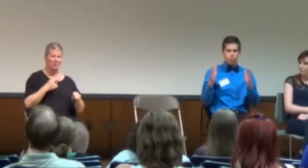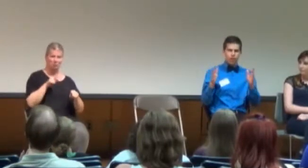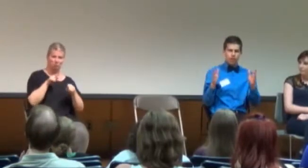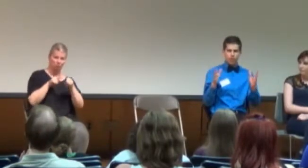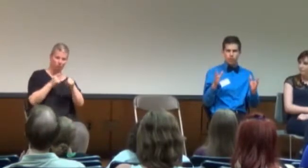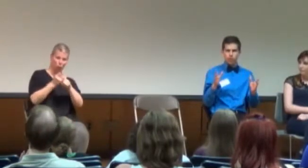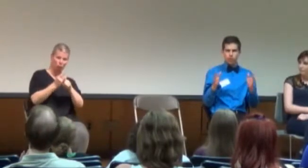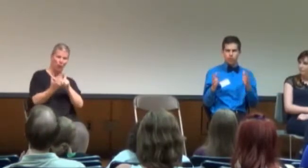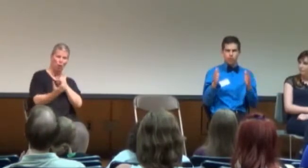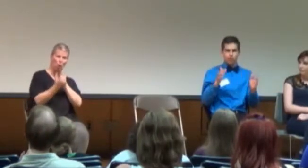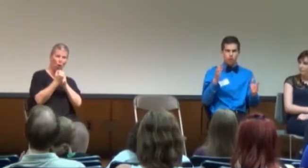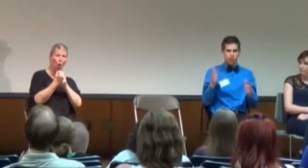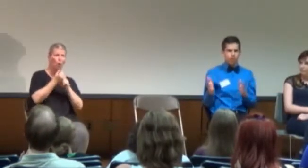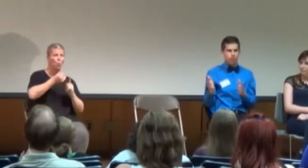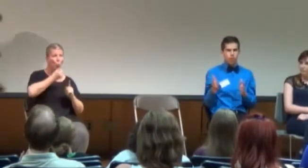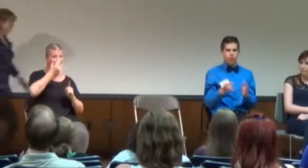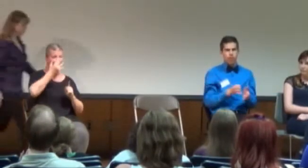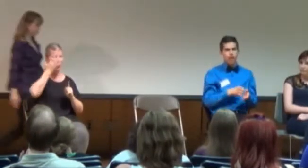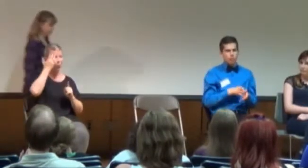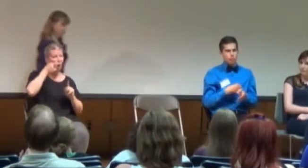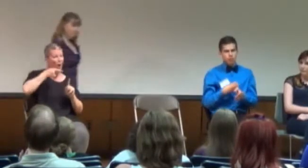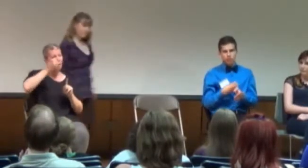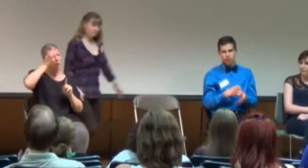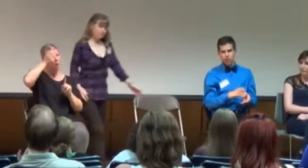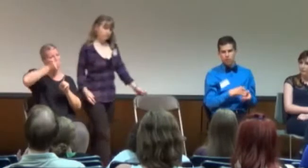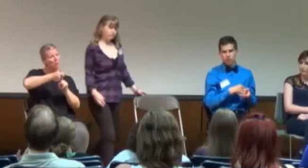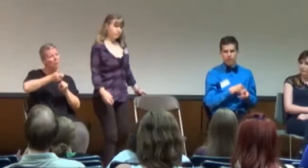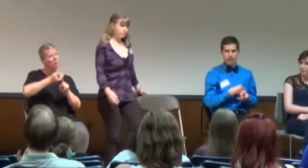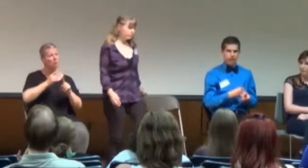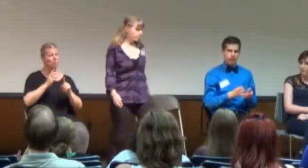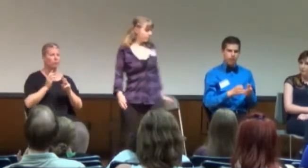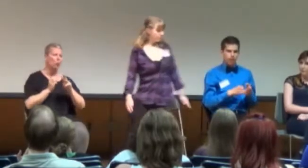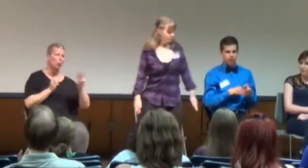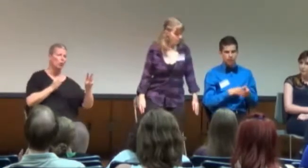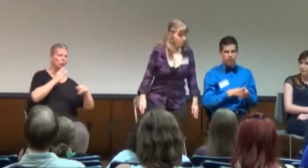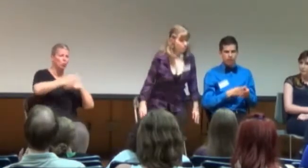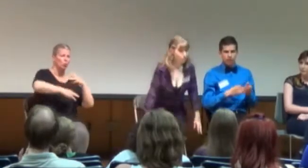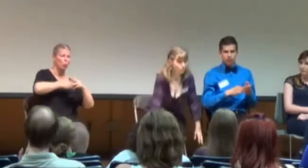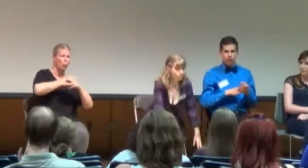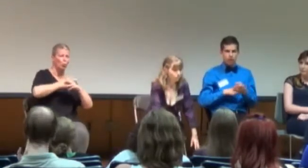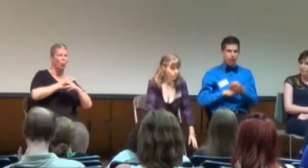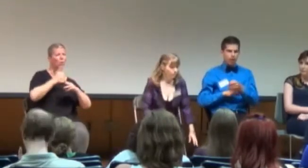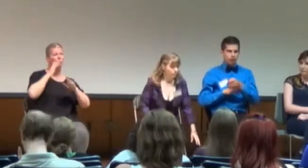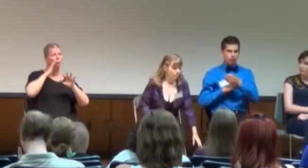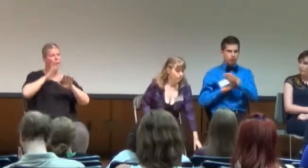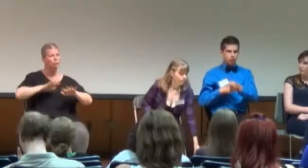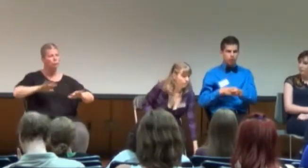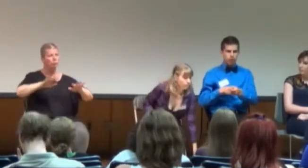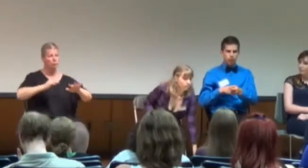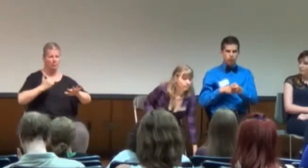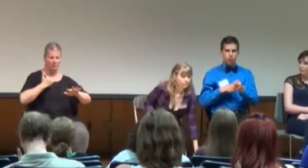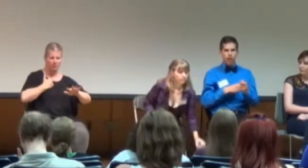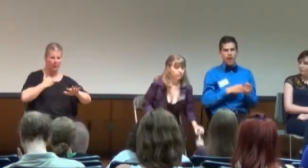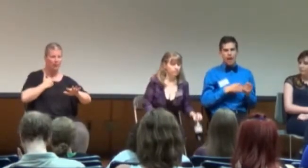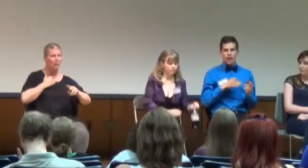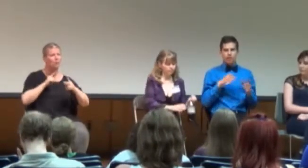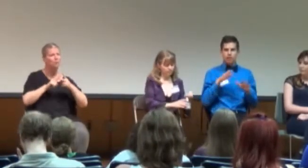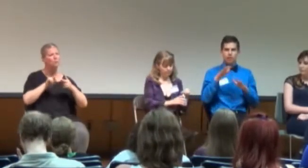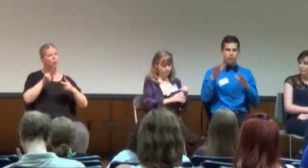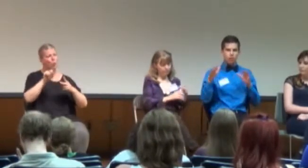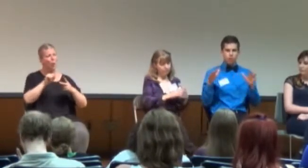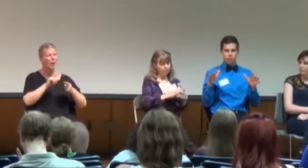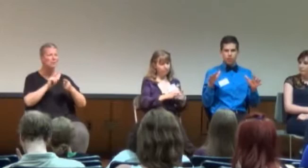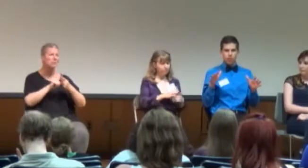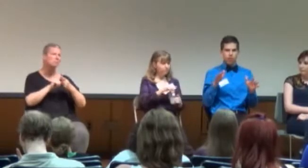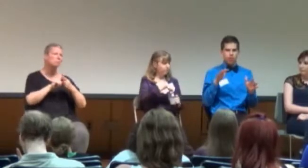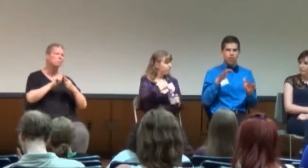western concept, so it's mostly seen within Canada, the States, western Europe. And